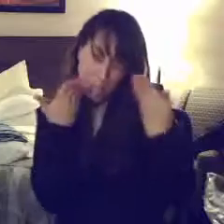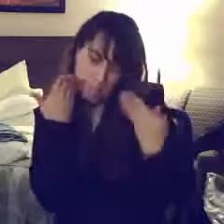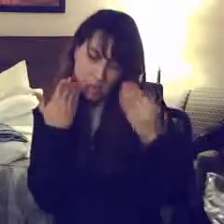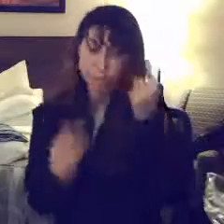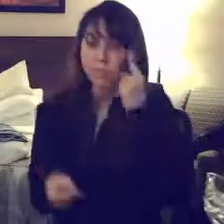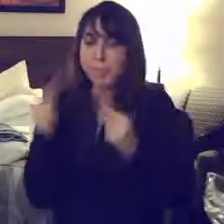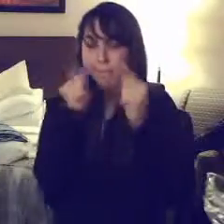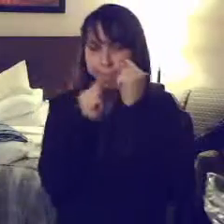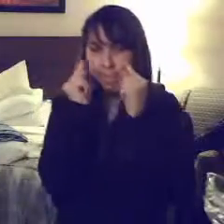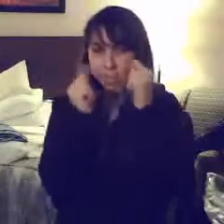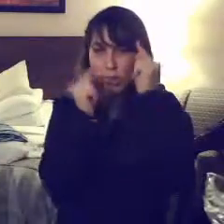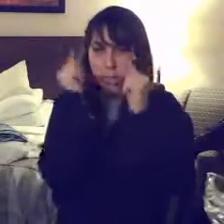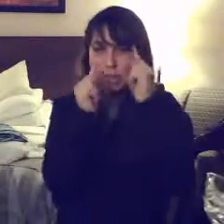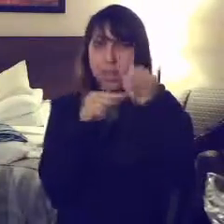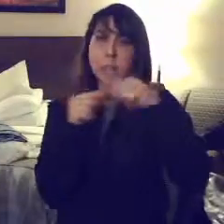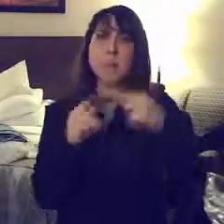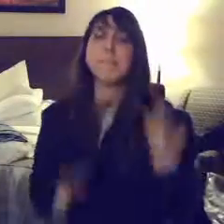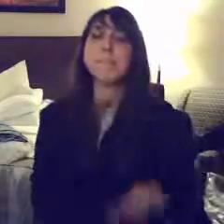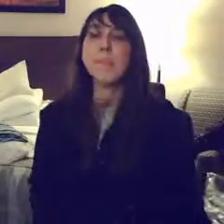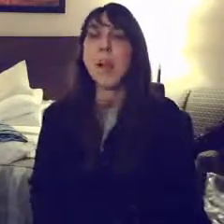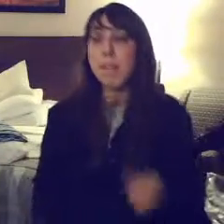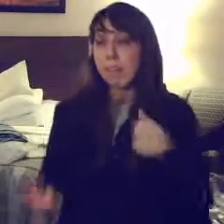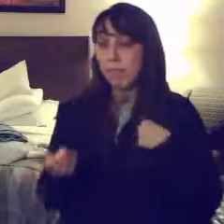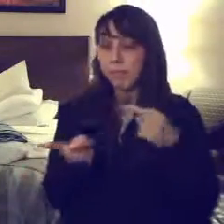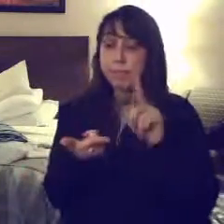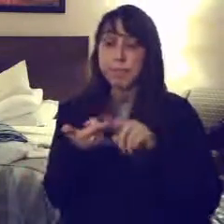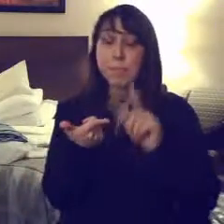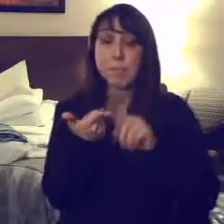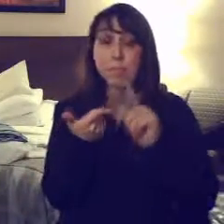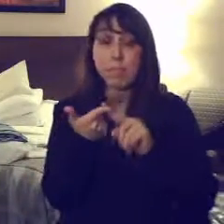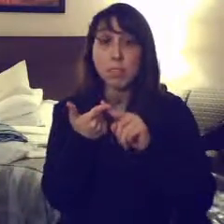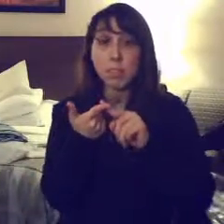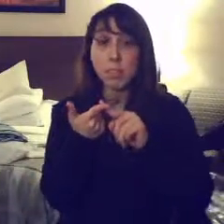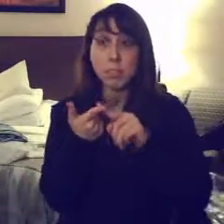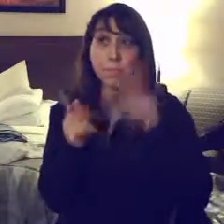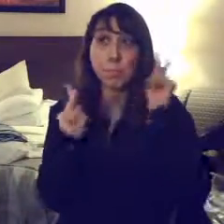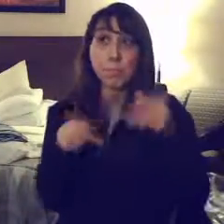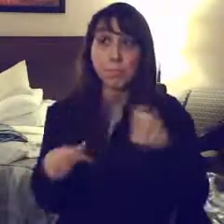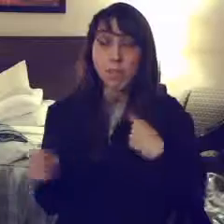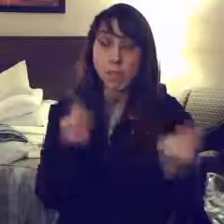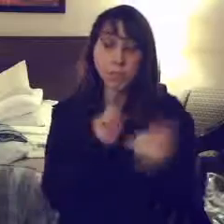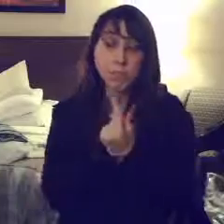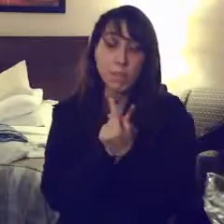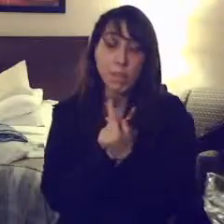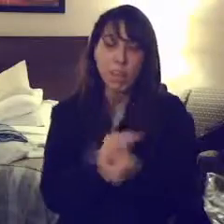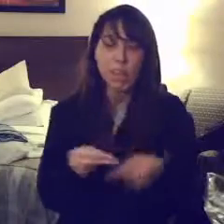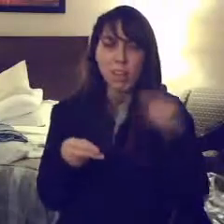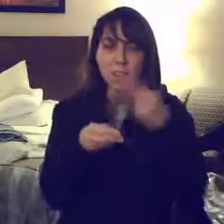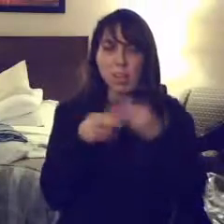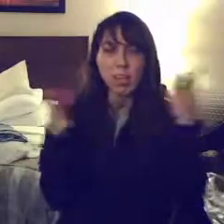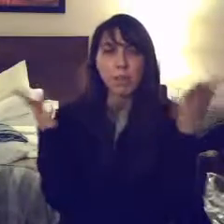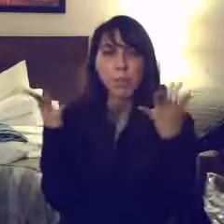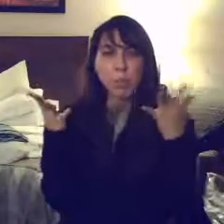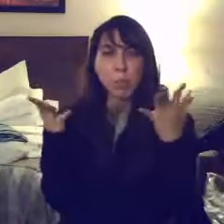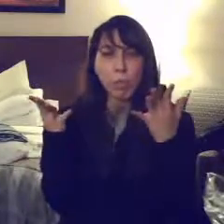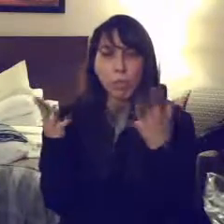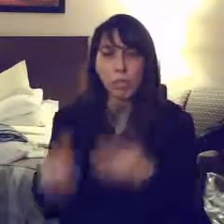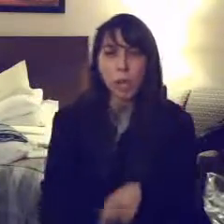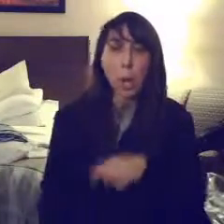And we just want to make a difference. We just want to go into the world and do good and whatever we can. Right? Well,